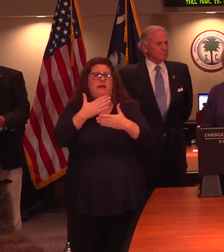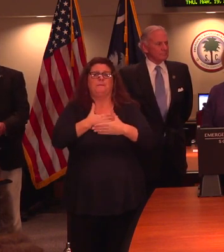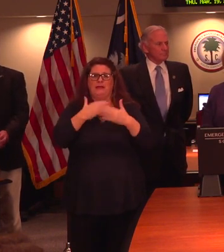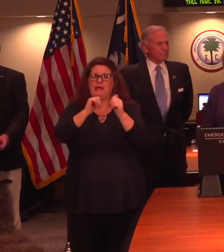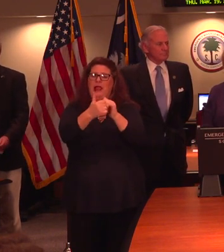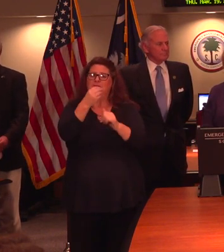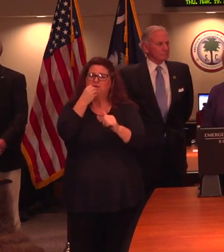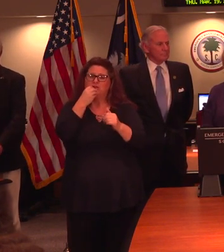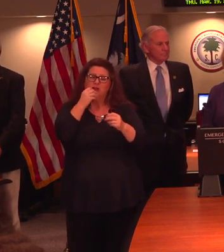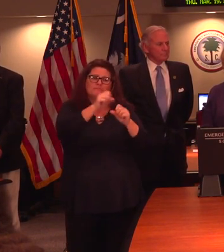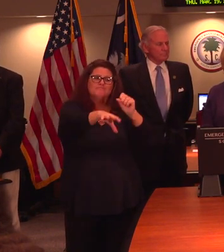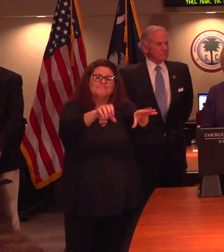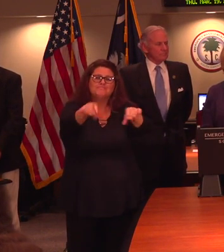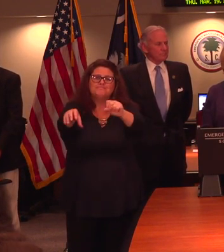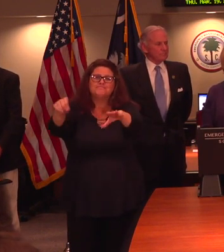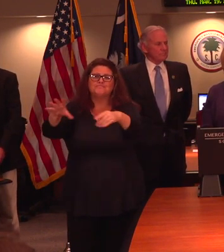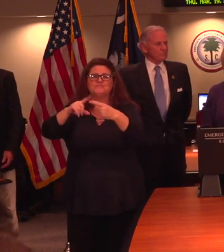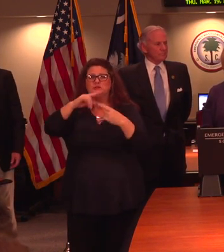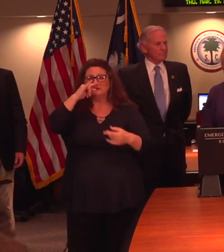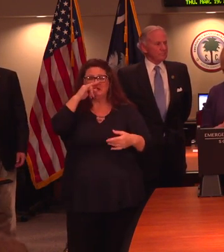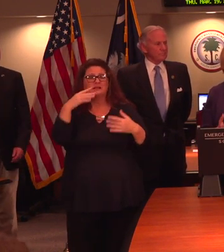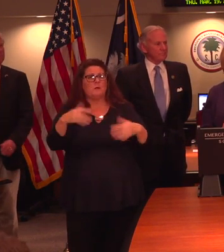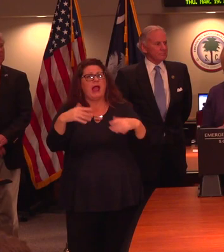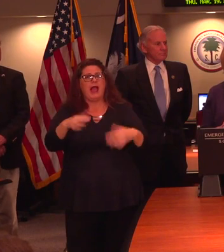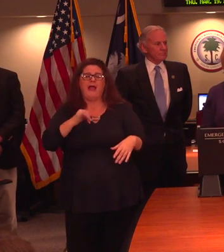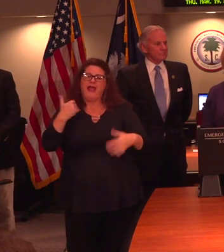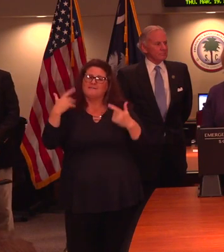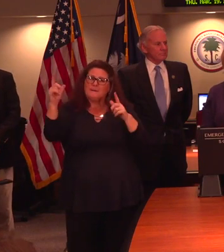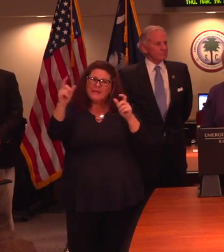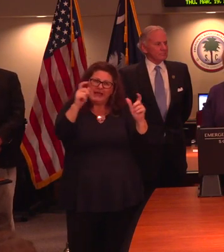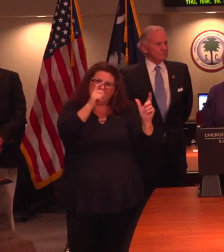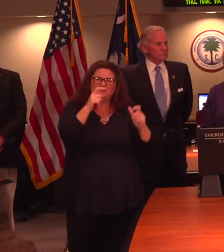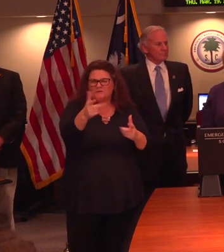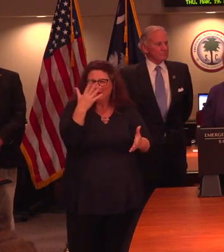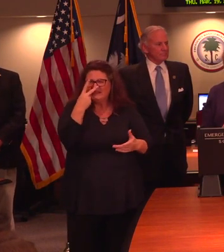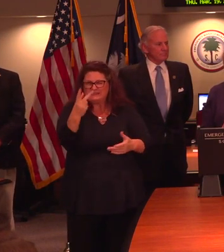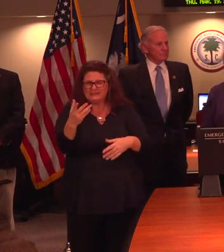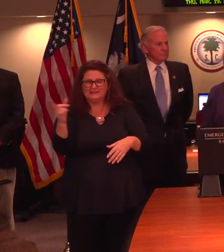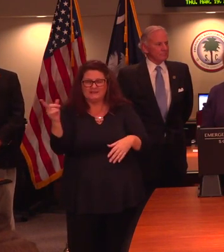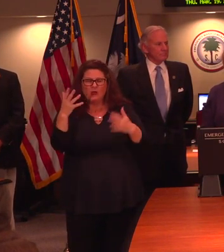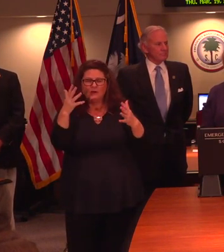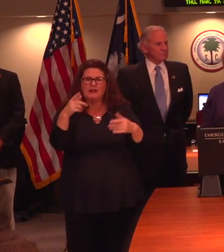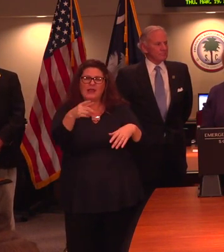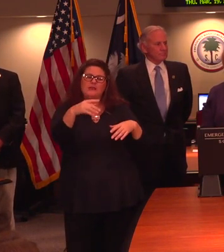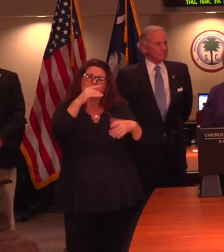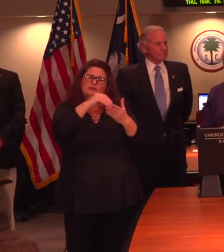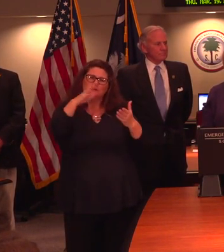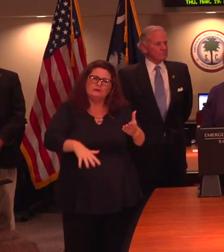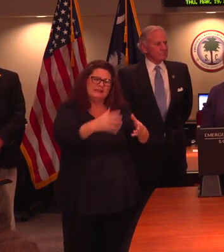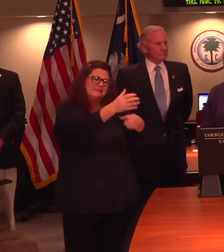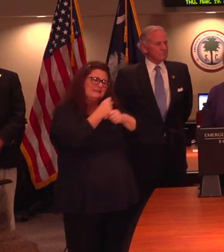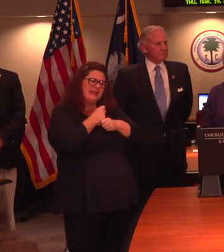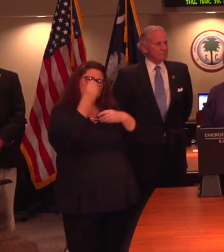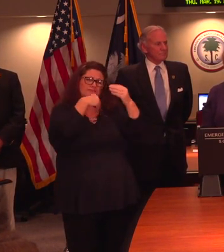distribution is working. I've got pictures, I'm sure you're seeing it, of students receiving their meals. There are tens